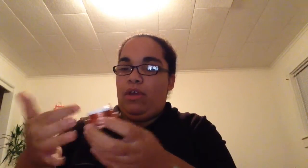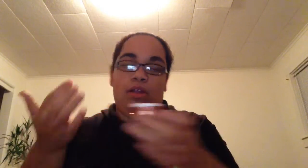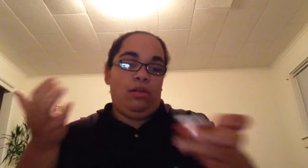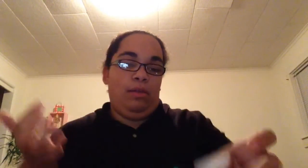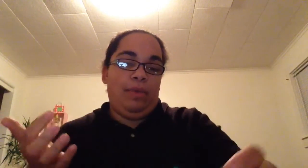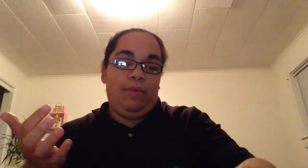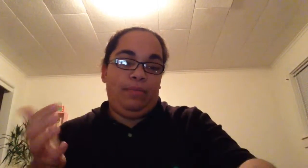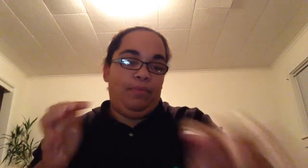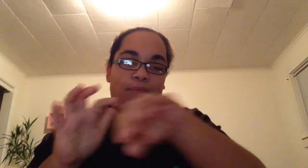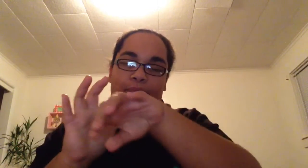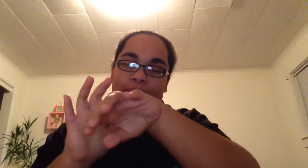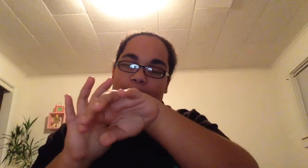this a little bit